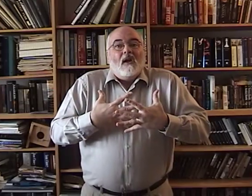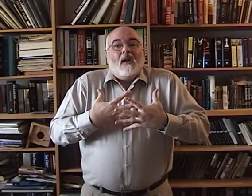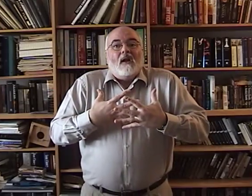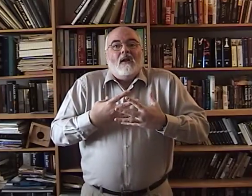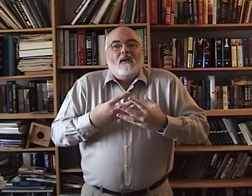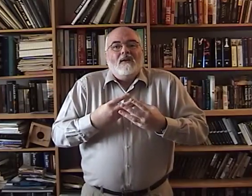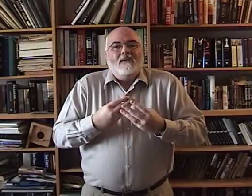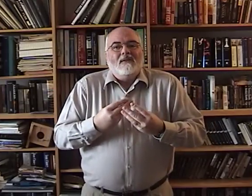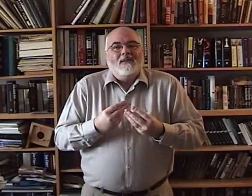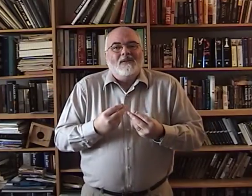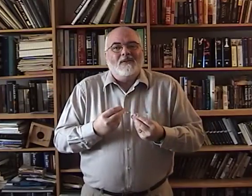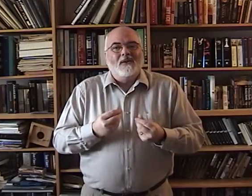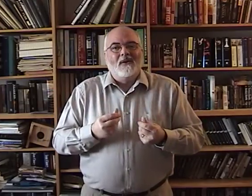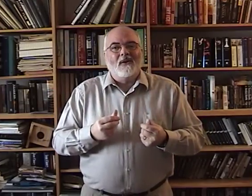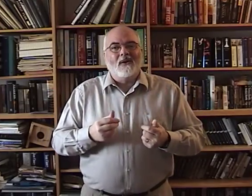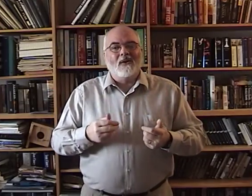is gone